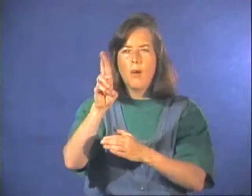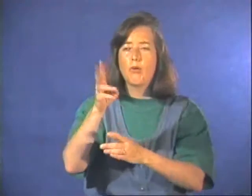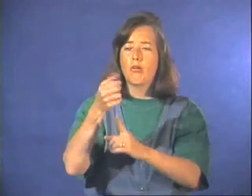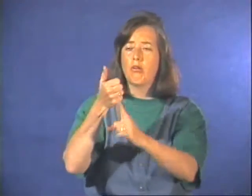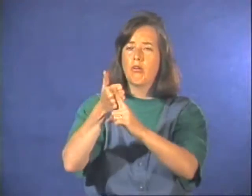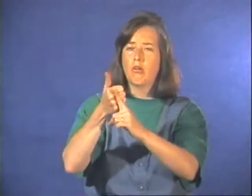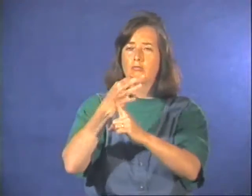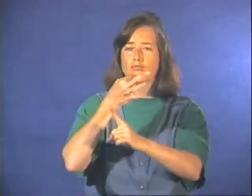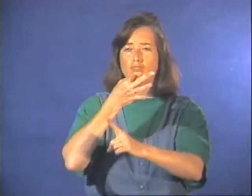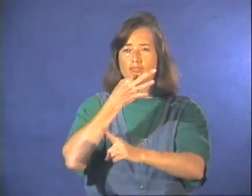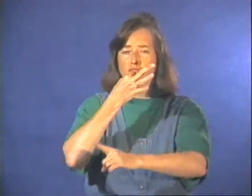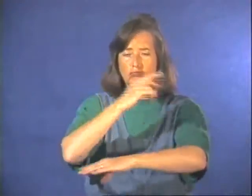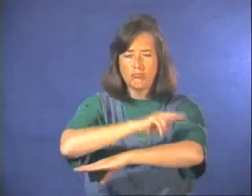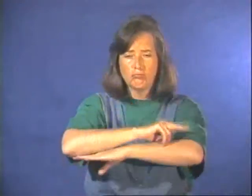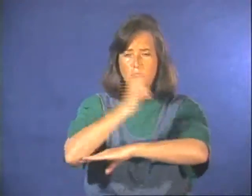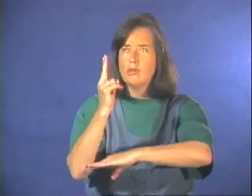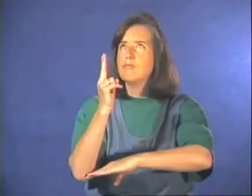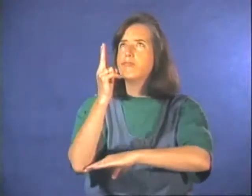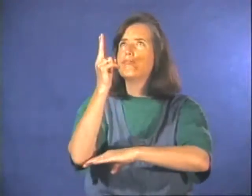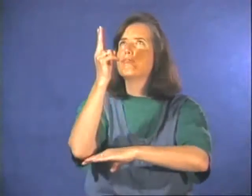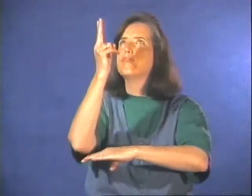80 feet in the air.